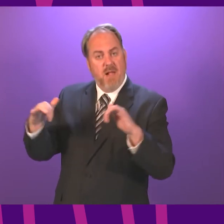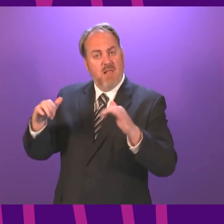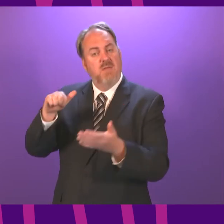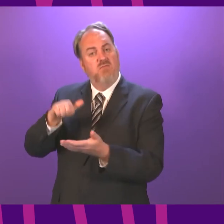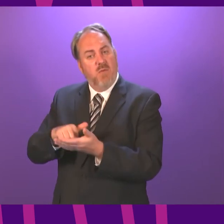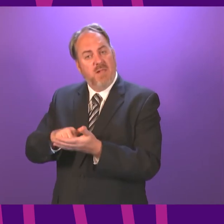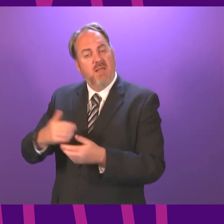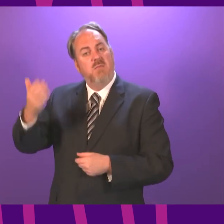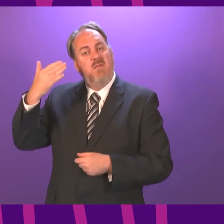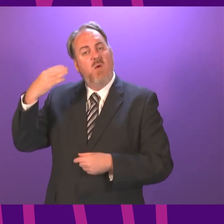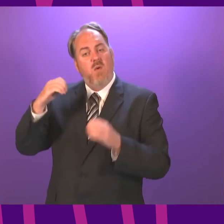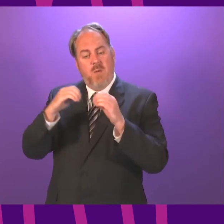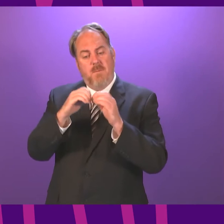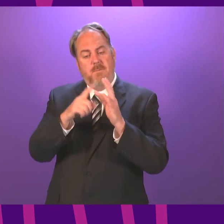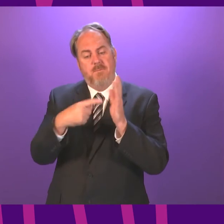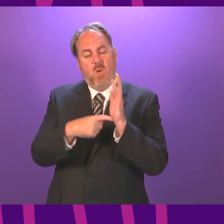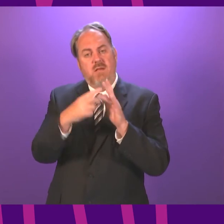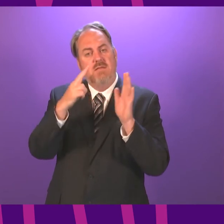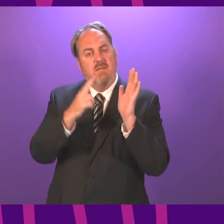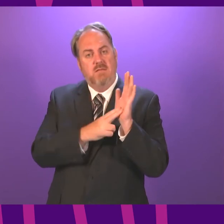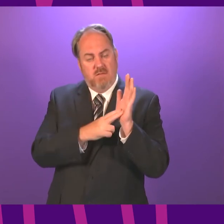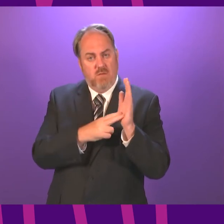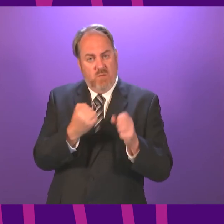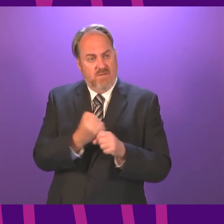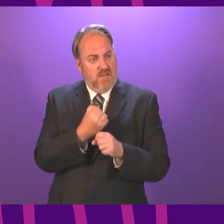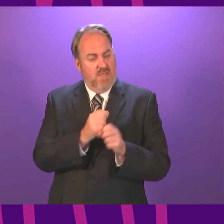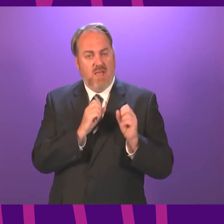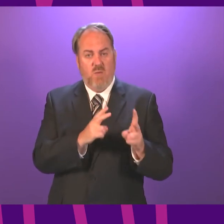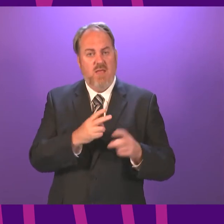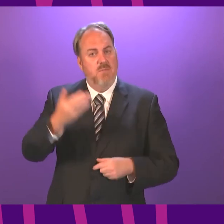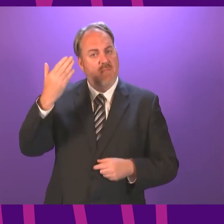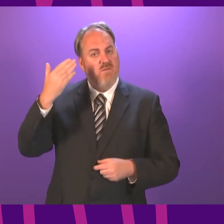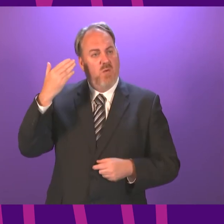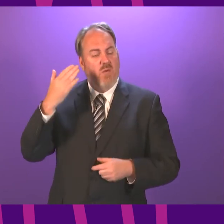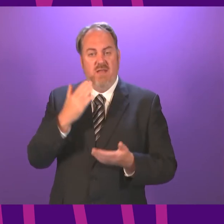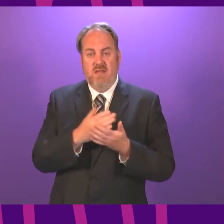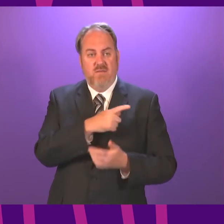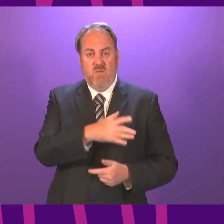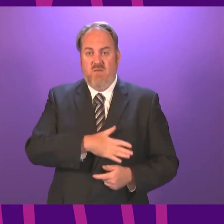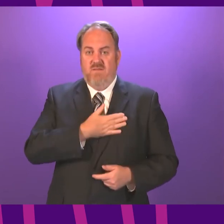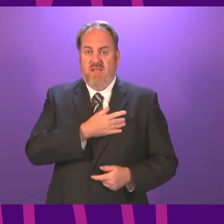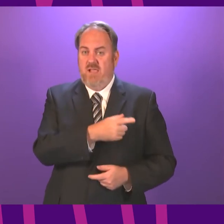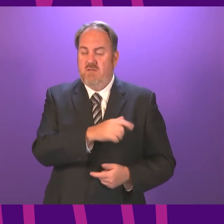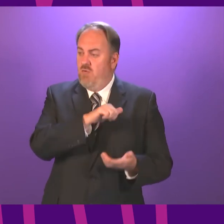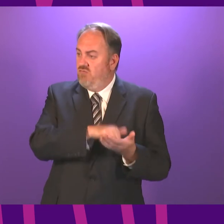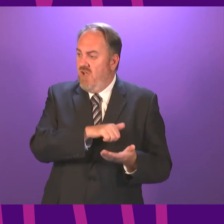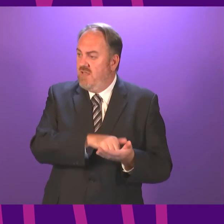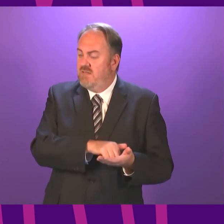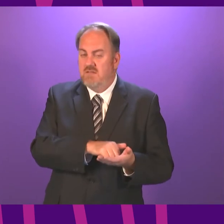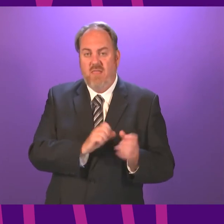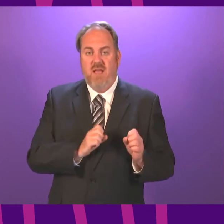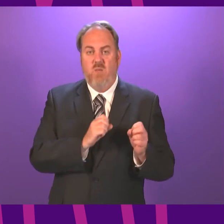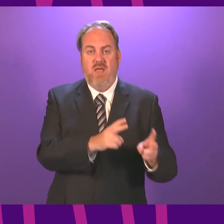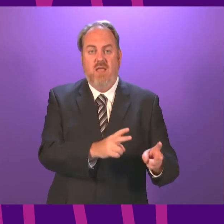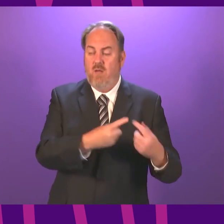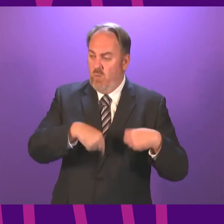Bolton example, we had used that mechanism before. If that mechanism is no longer judged to be appropriate, then the Government, of course, will